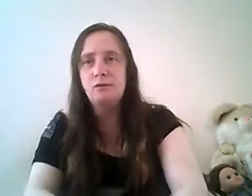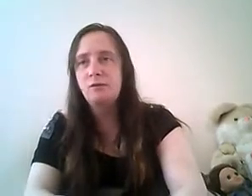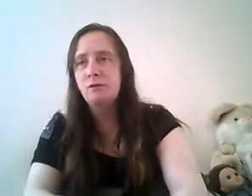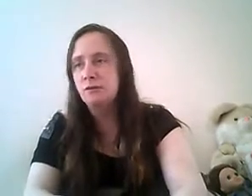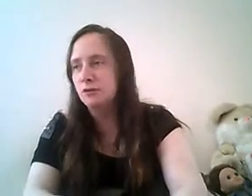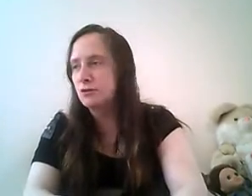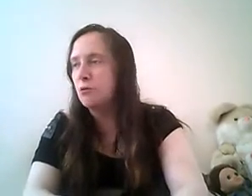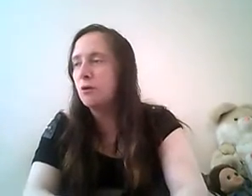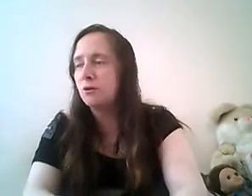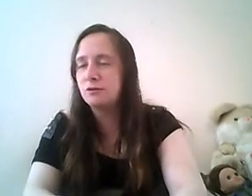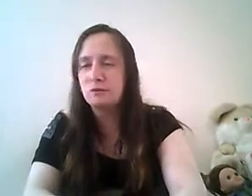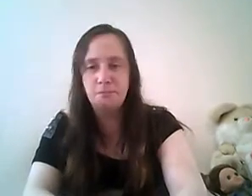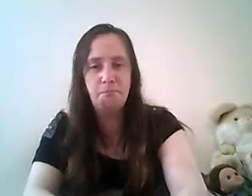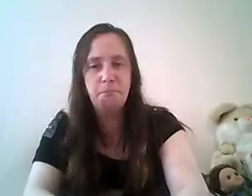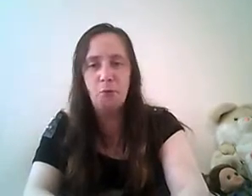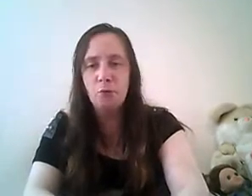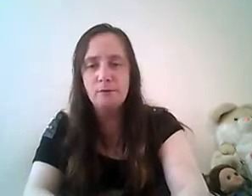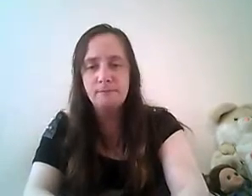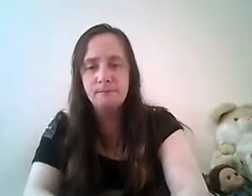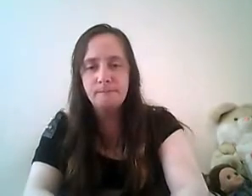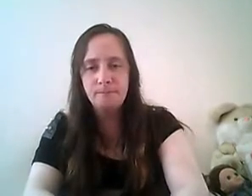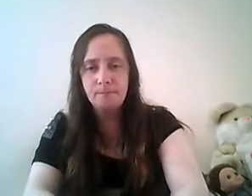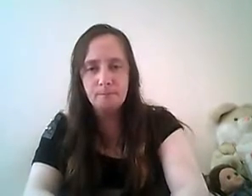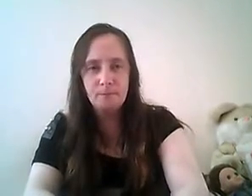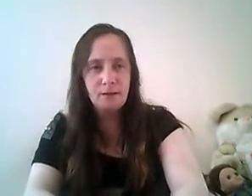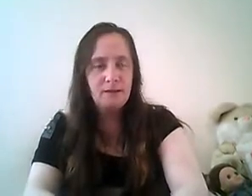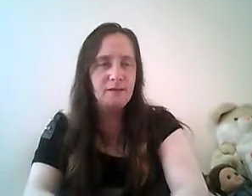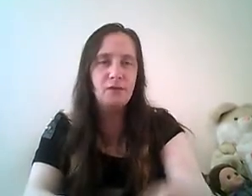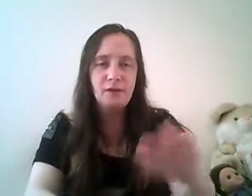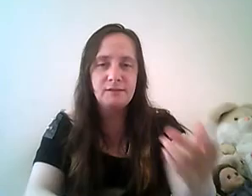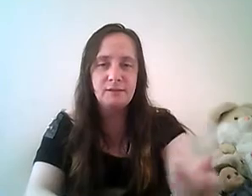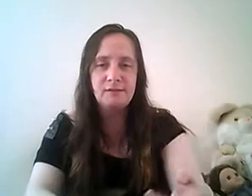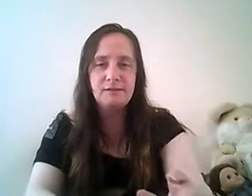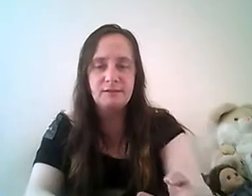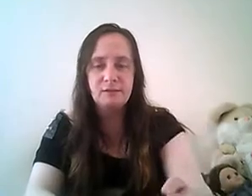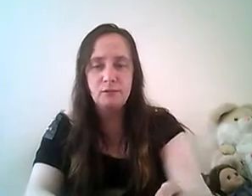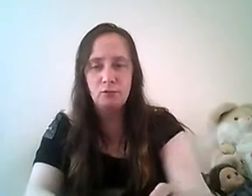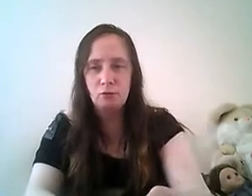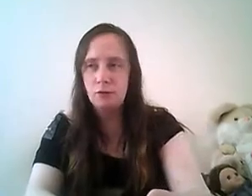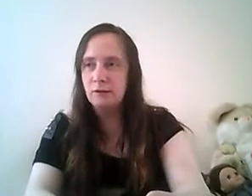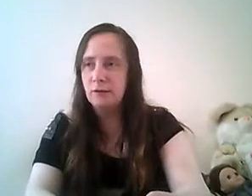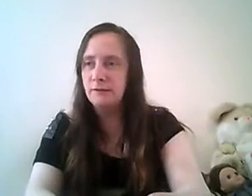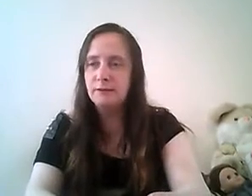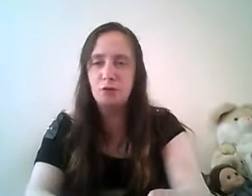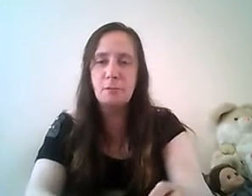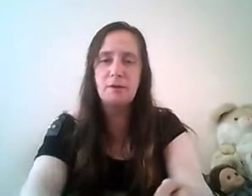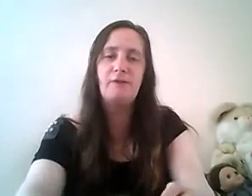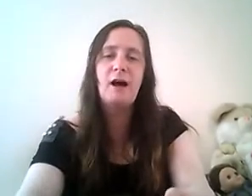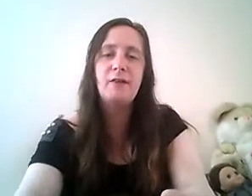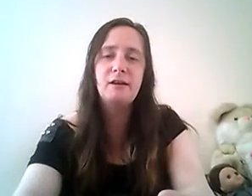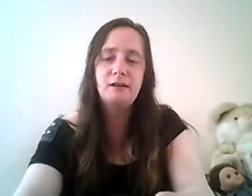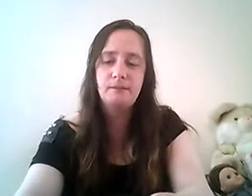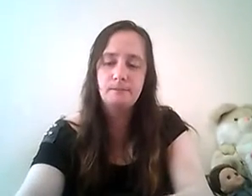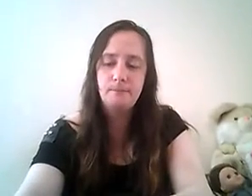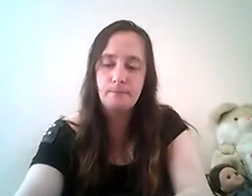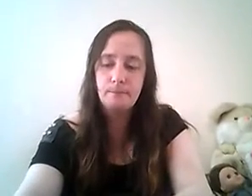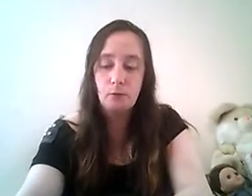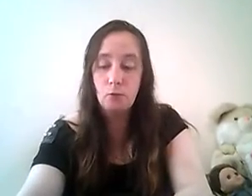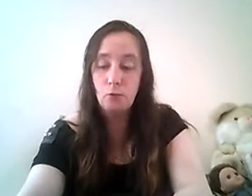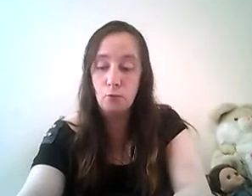your school work is boring and fine and she's and let's talk about your father oh